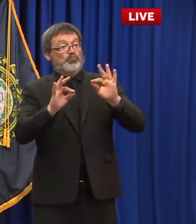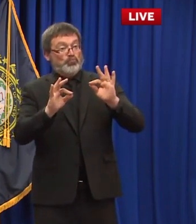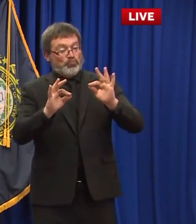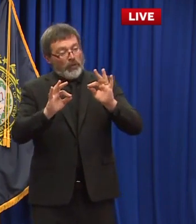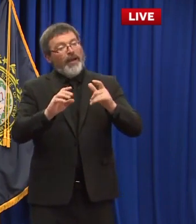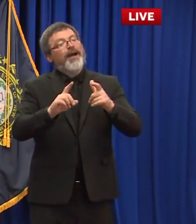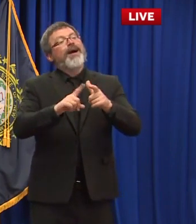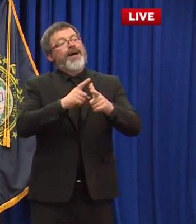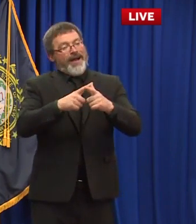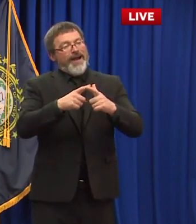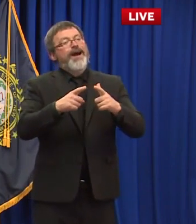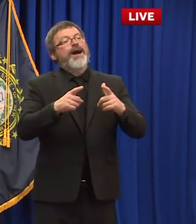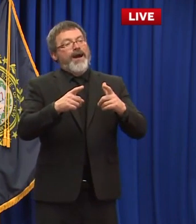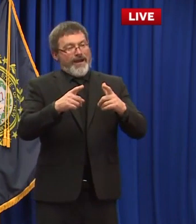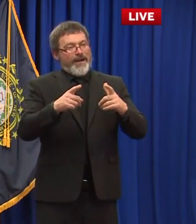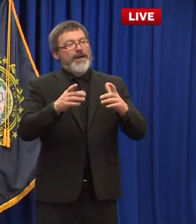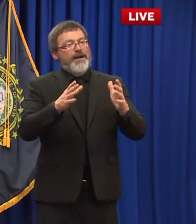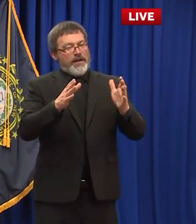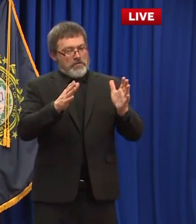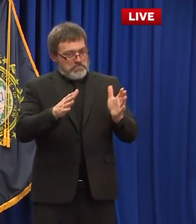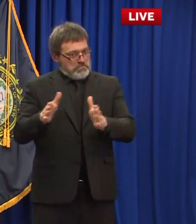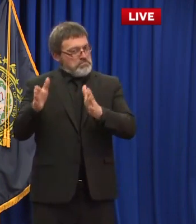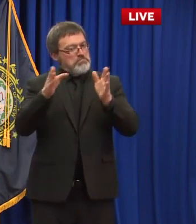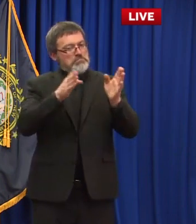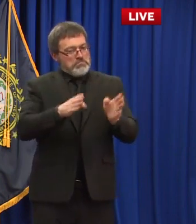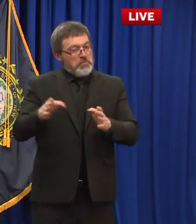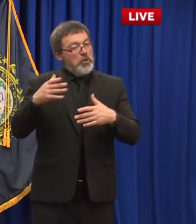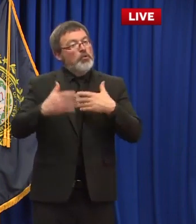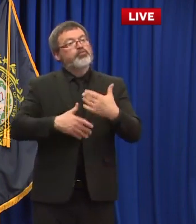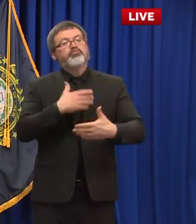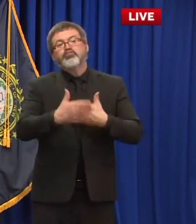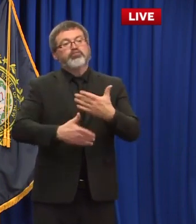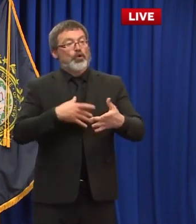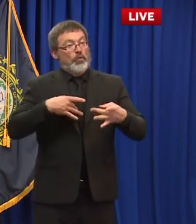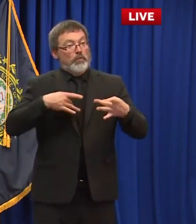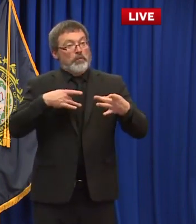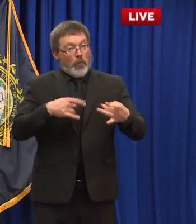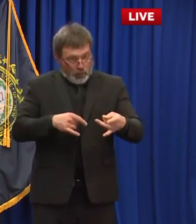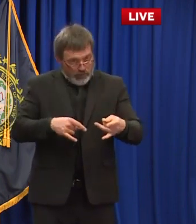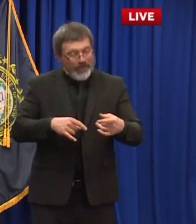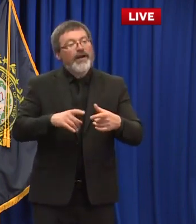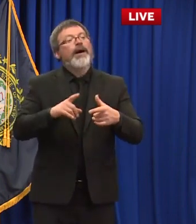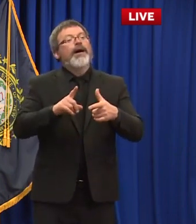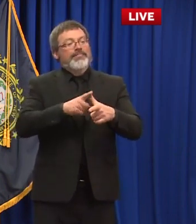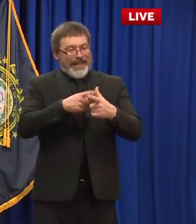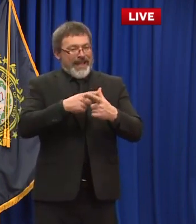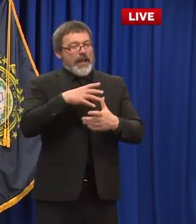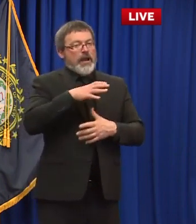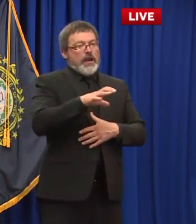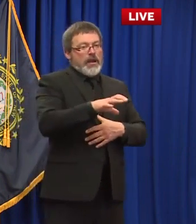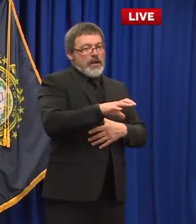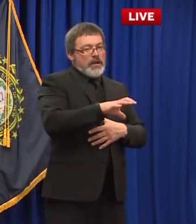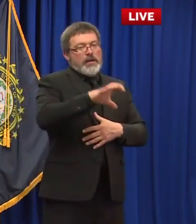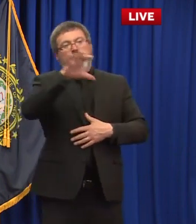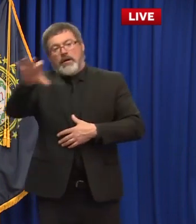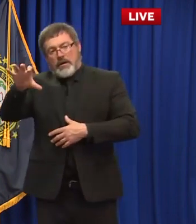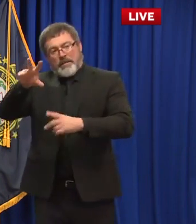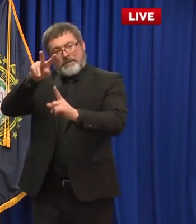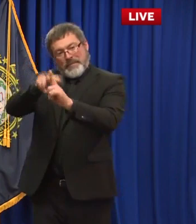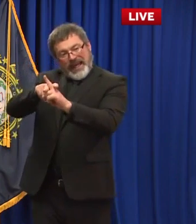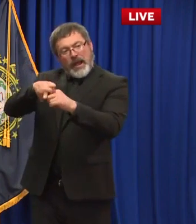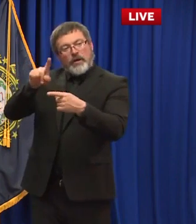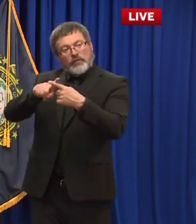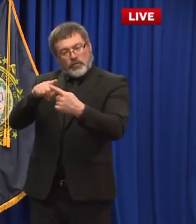through a couple rounds we will look at our next uh our next contract amendment to open it up to assisted living